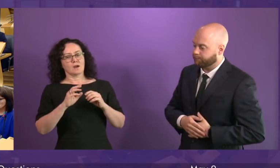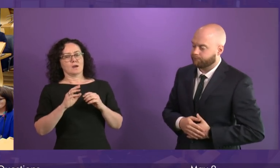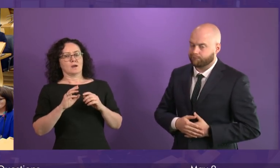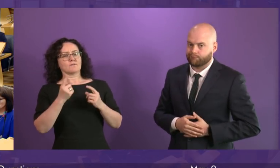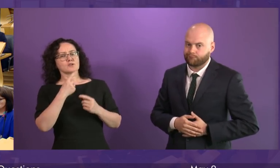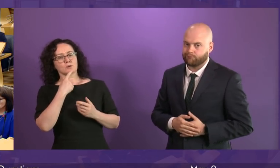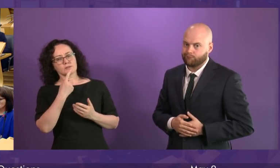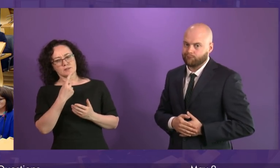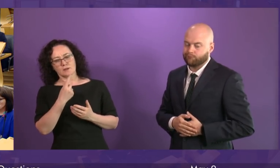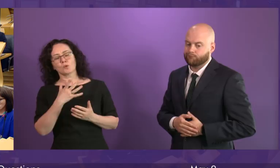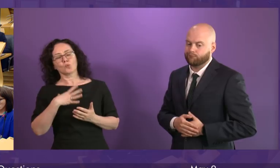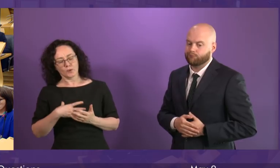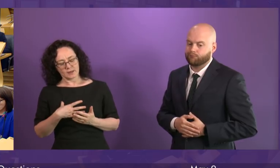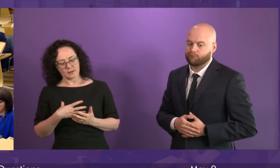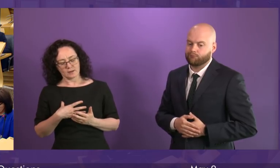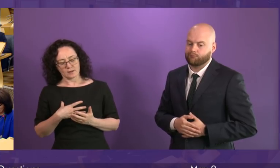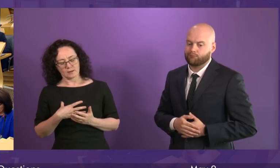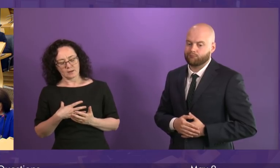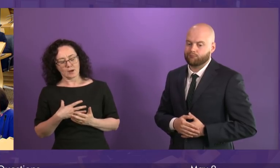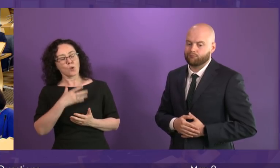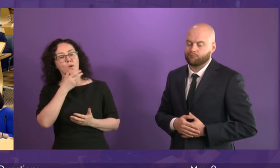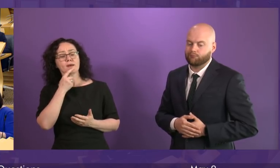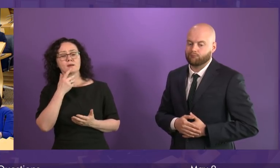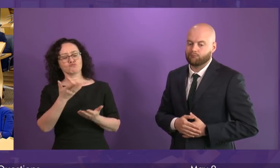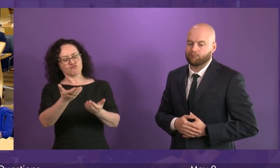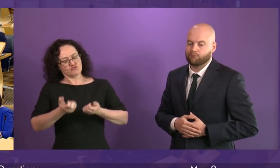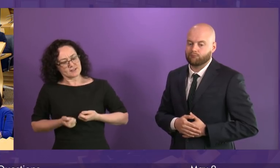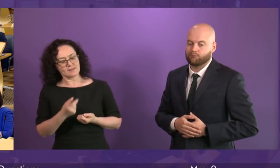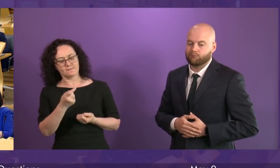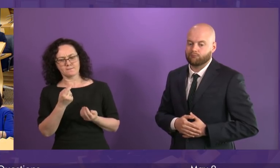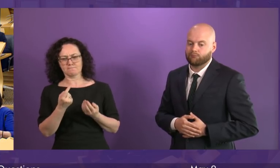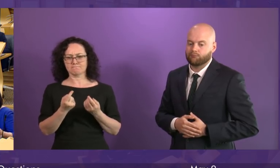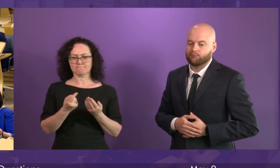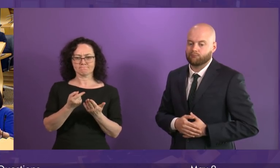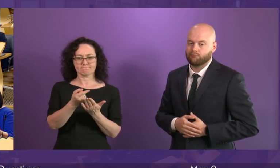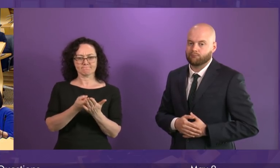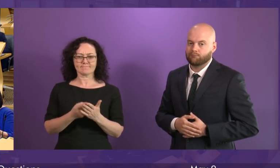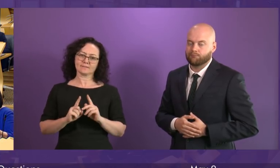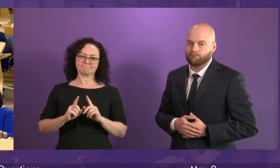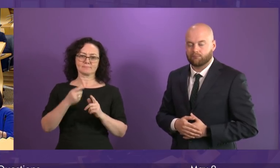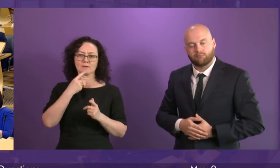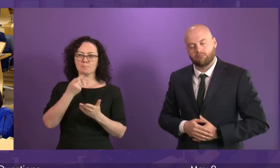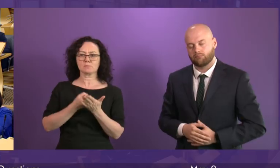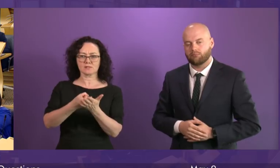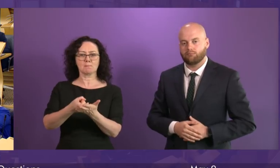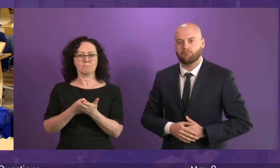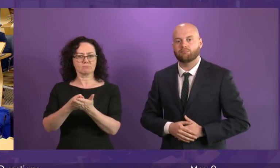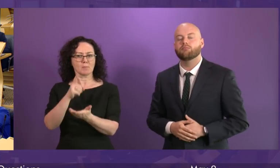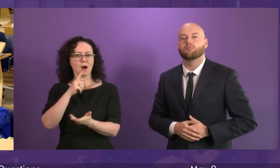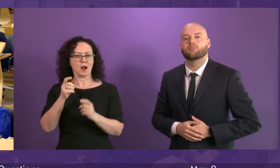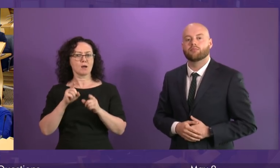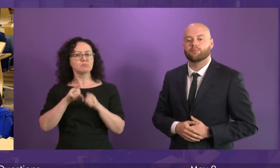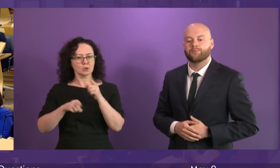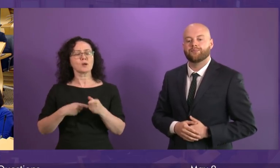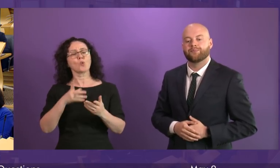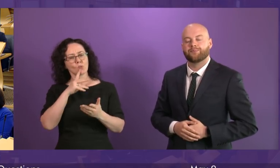that we take all allegations of bullying in the NHS extremely seriously, as you would expect us to do.